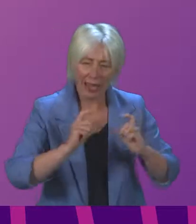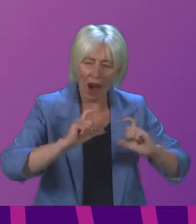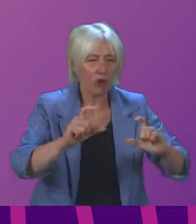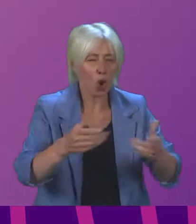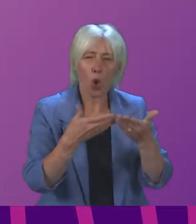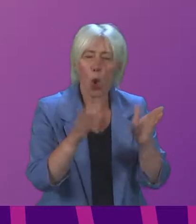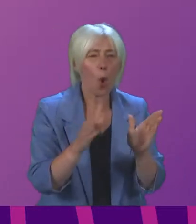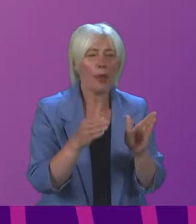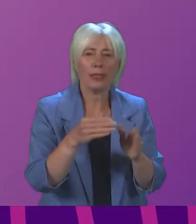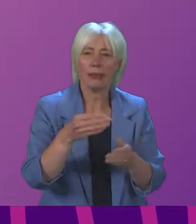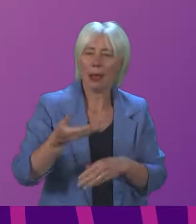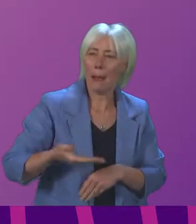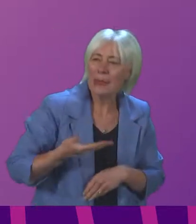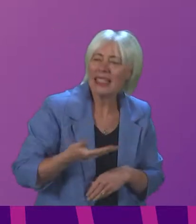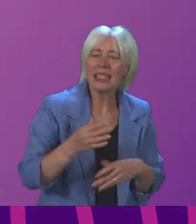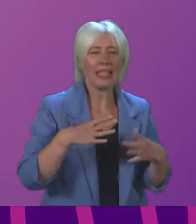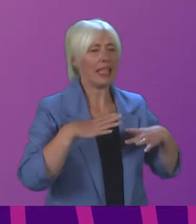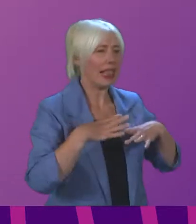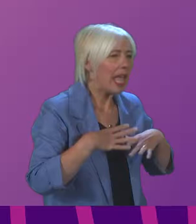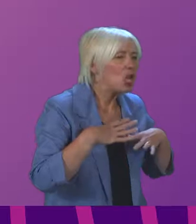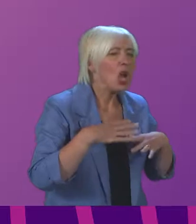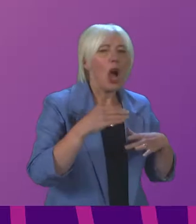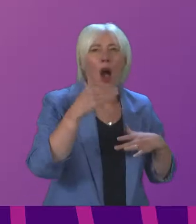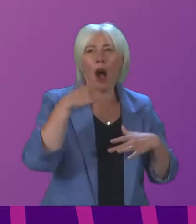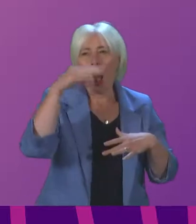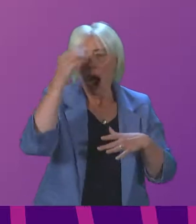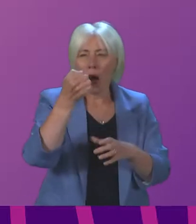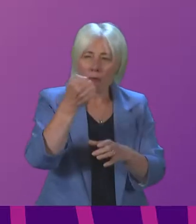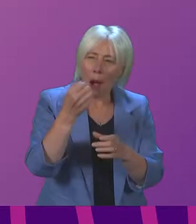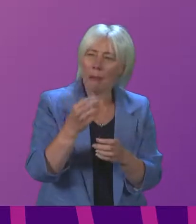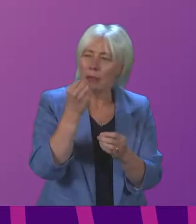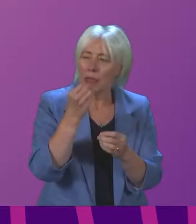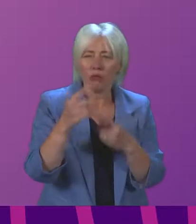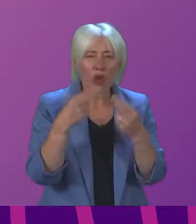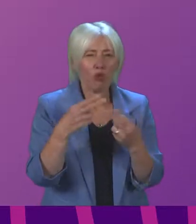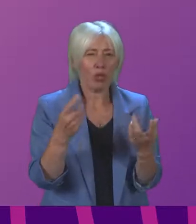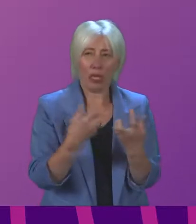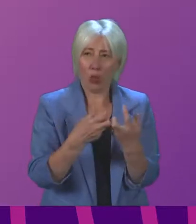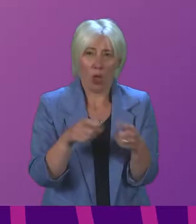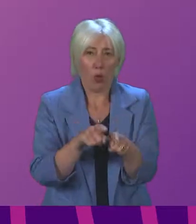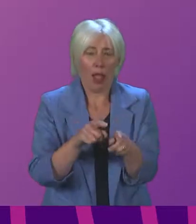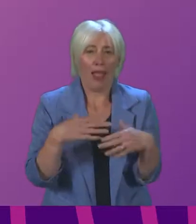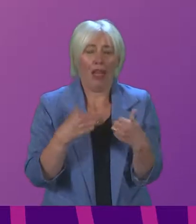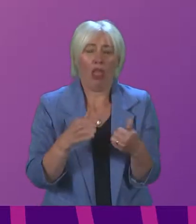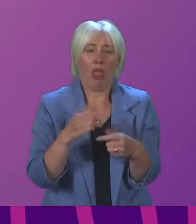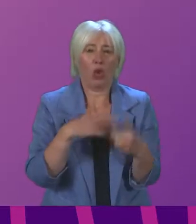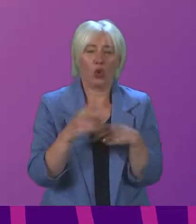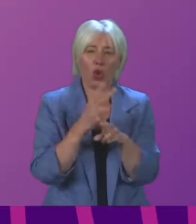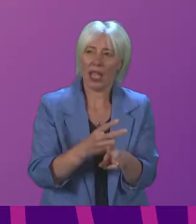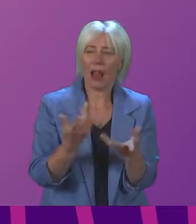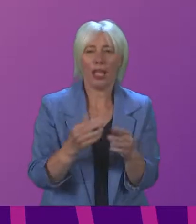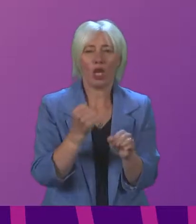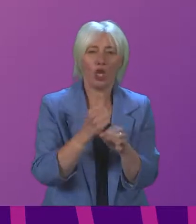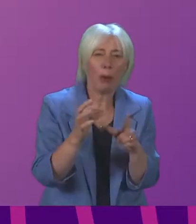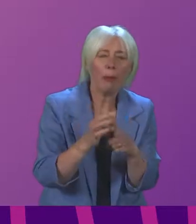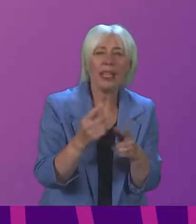in the hospitality and the leisure sectors, how best to keep health and social care services open, such as GPs, dentists and